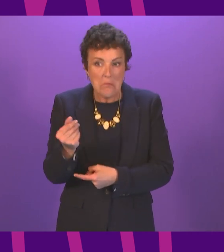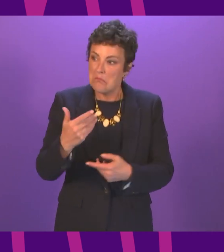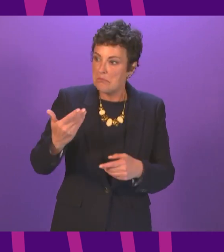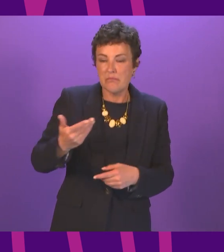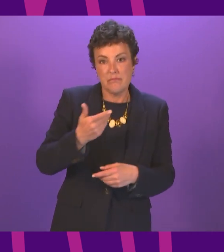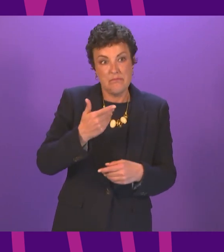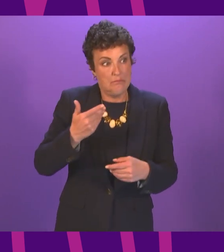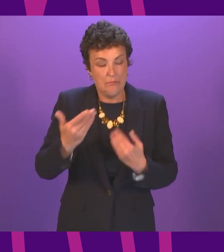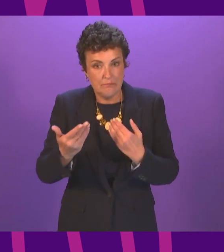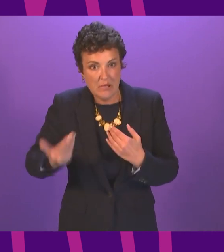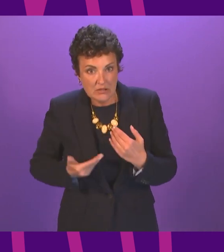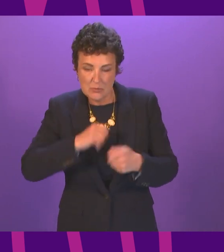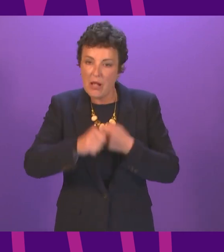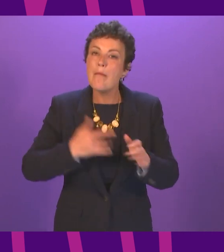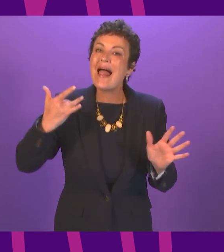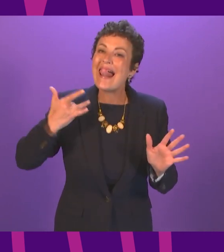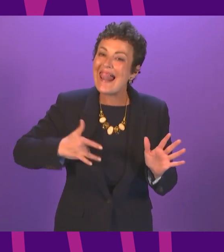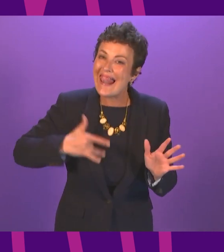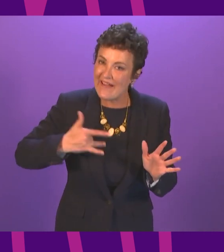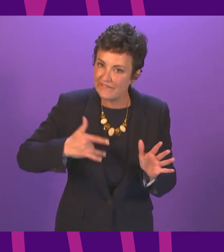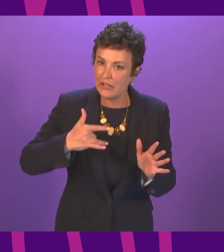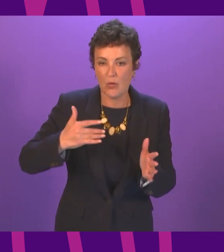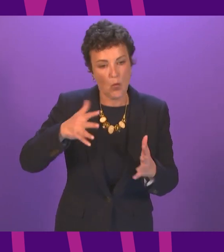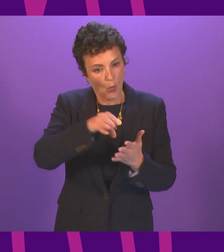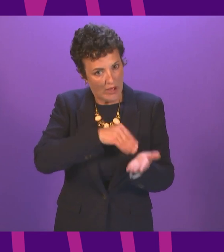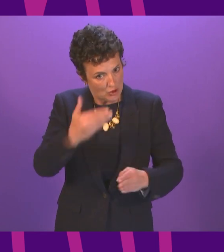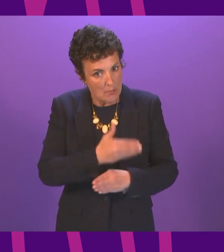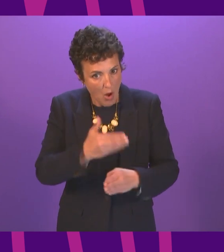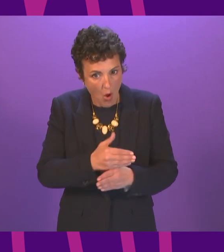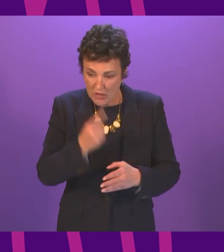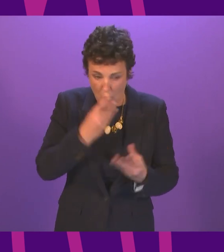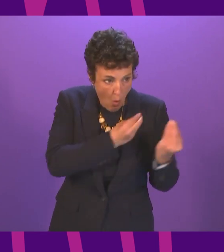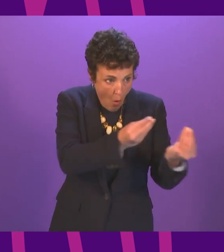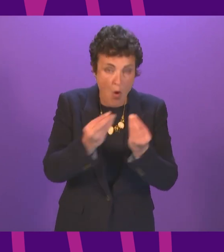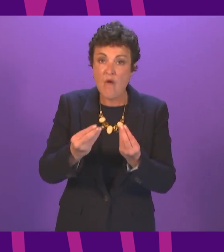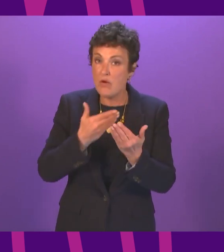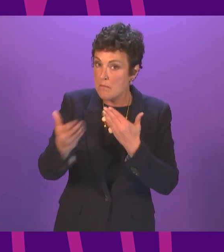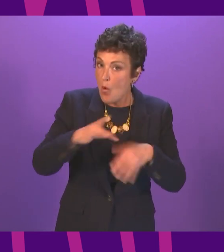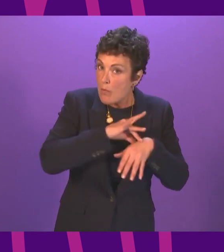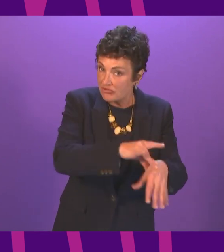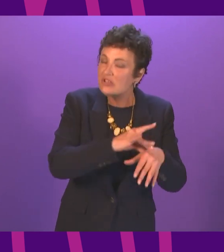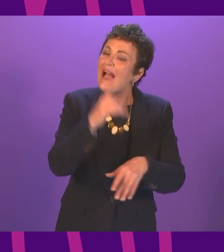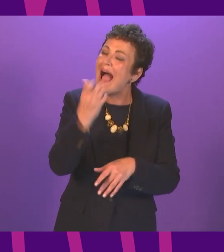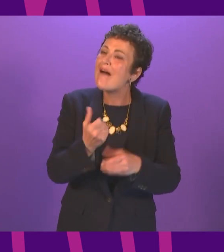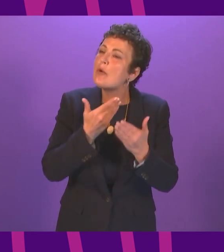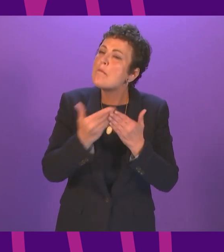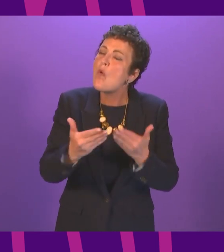employers offer more apprenticeships and implement other fair work principles